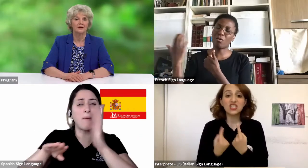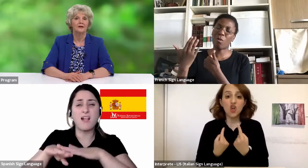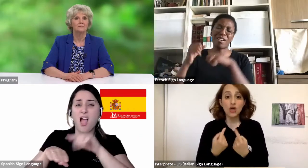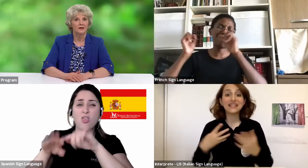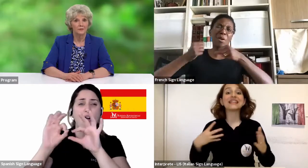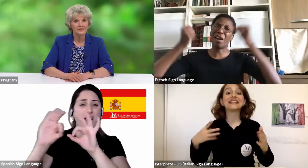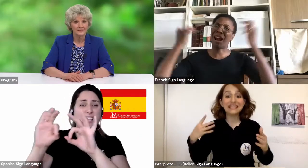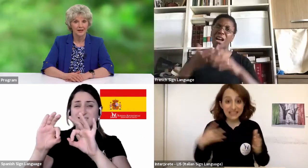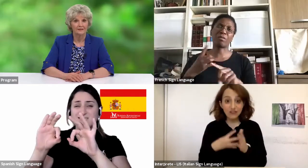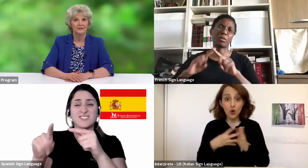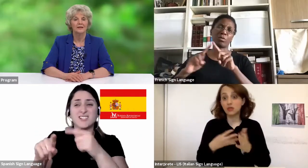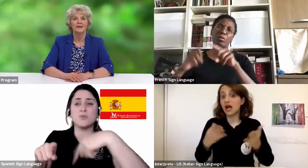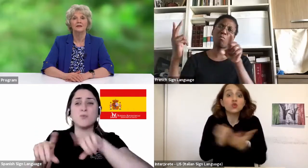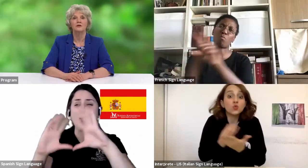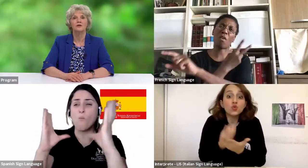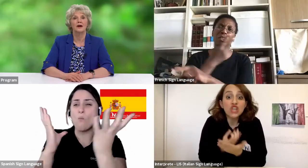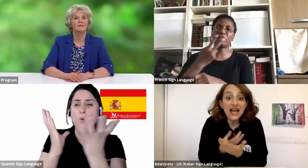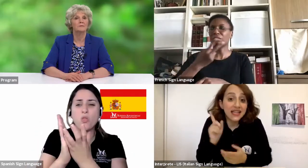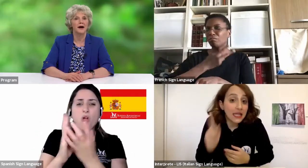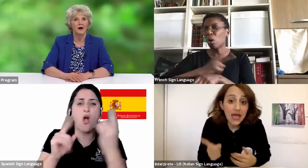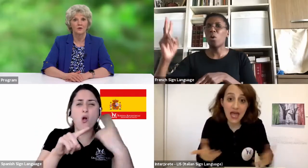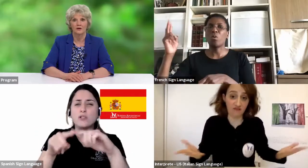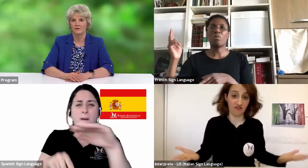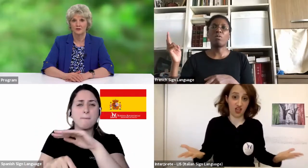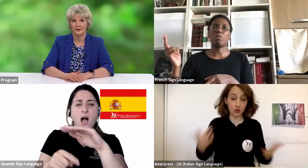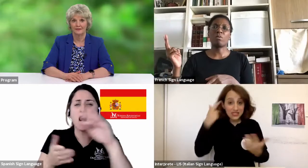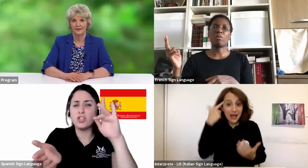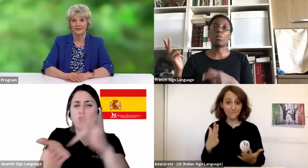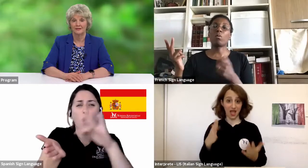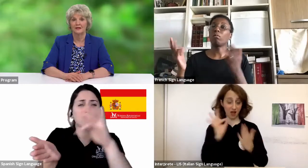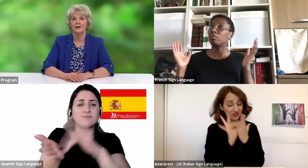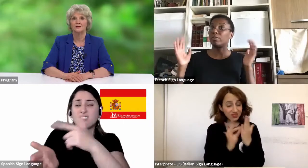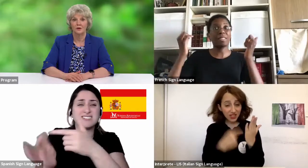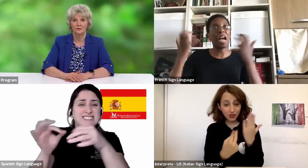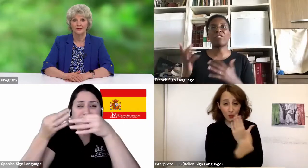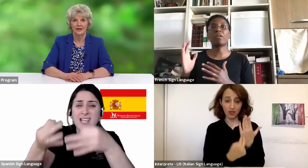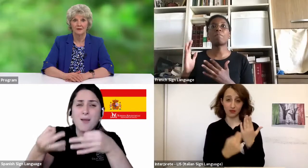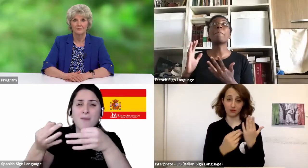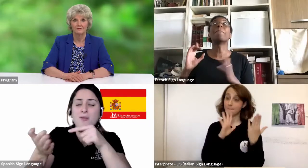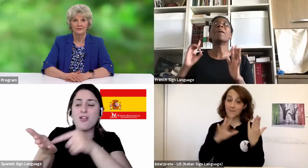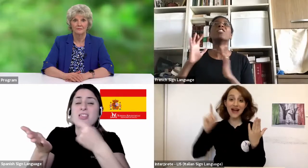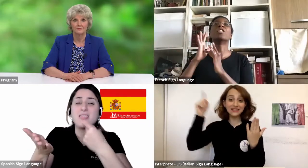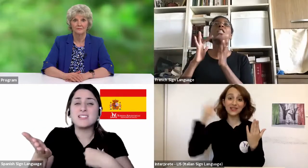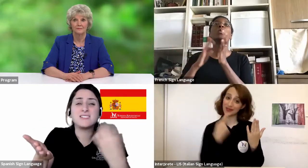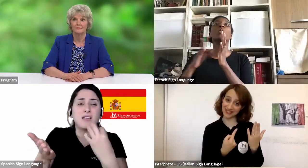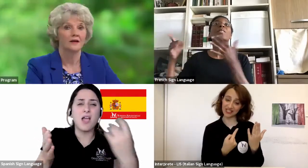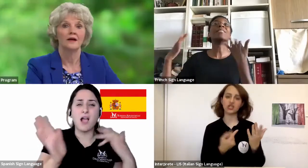But he was saying that he had overcome the power of those bad things to hold us captive.